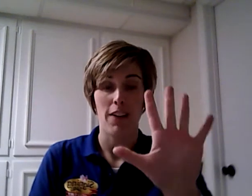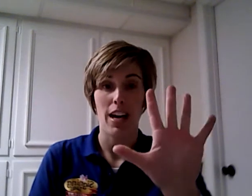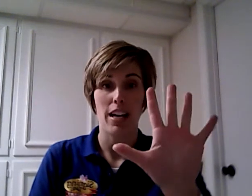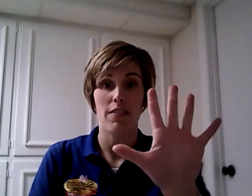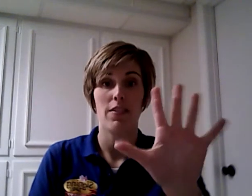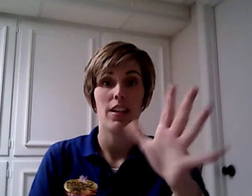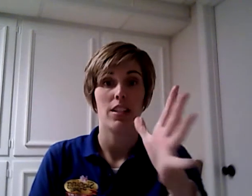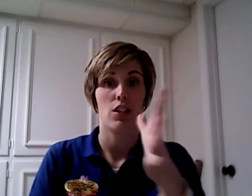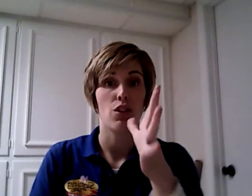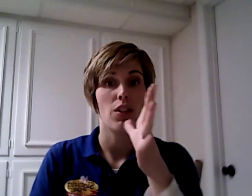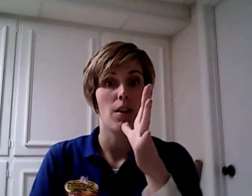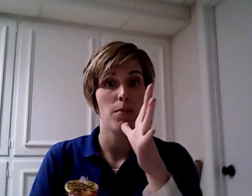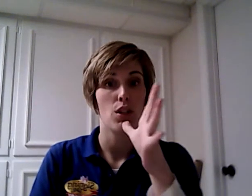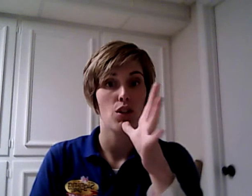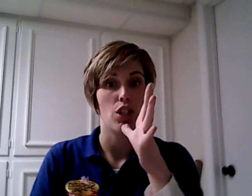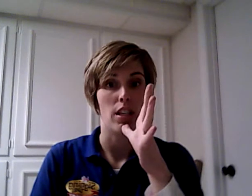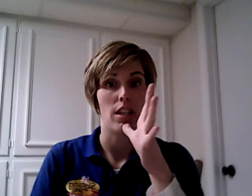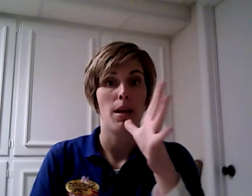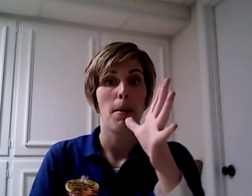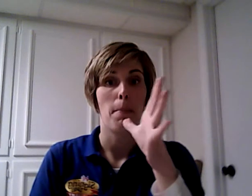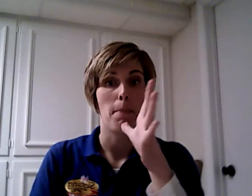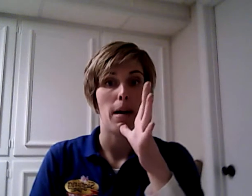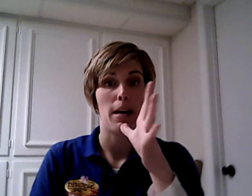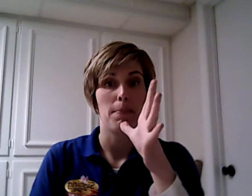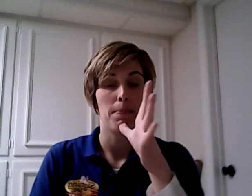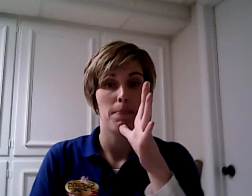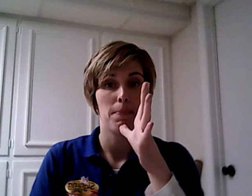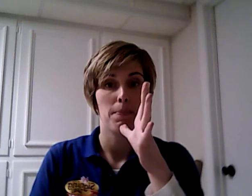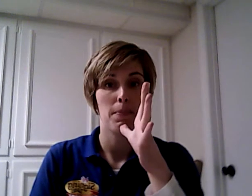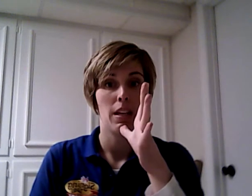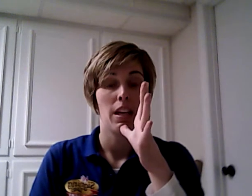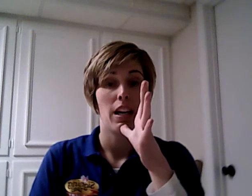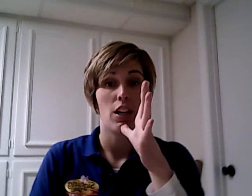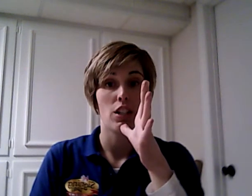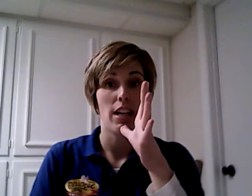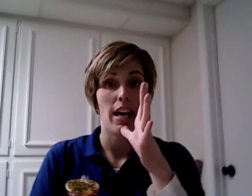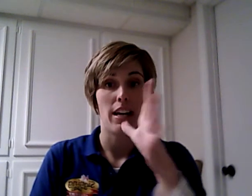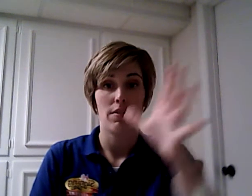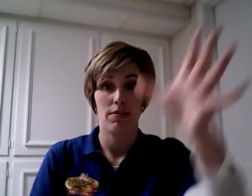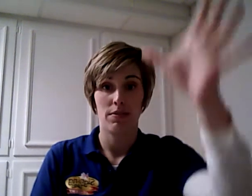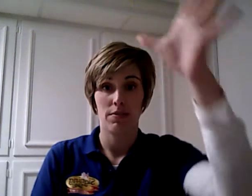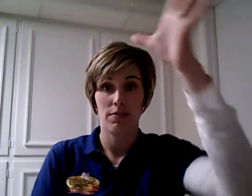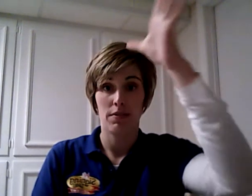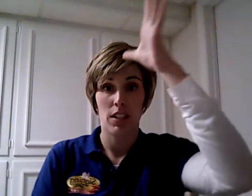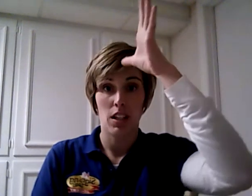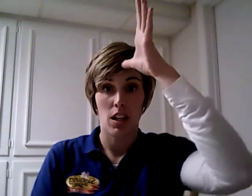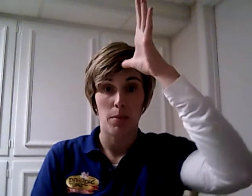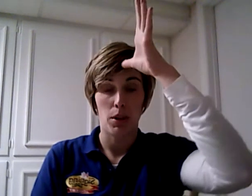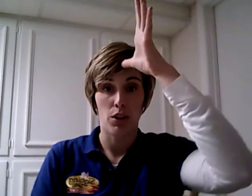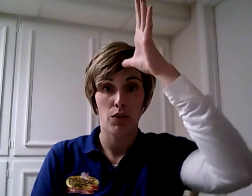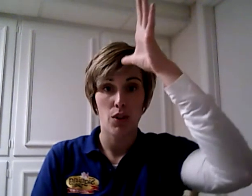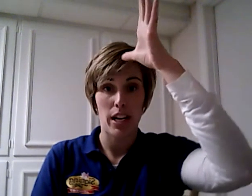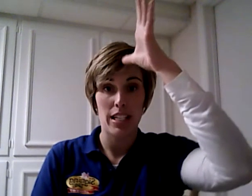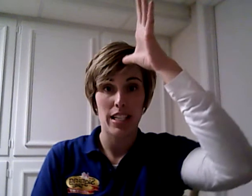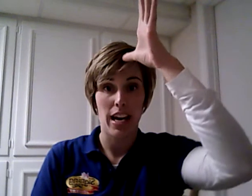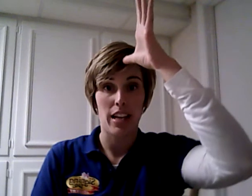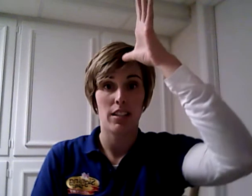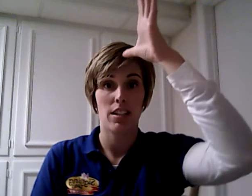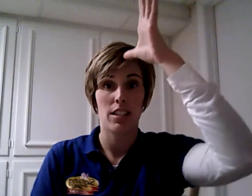five and touch your thumb to your chin. Mom. And our dad. If you're on your forehead, dad, because